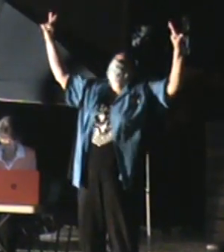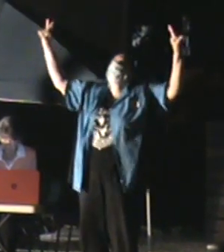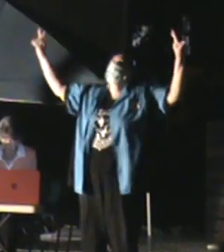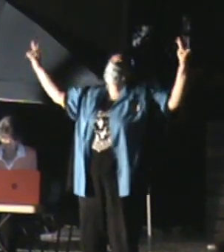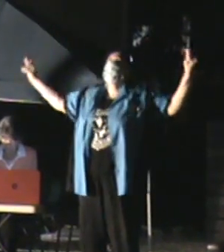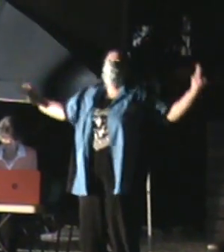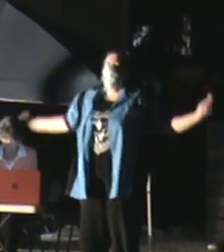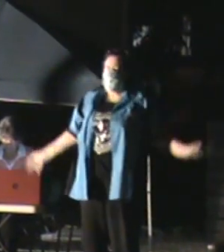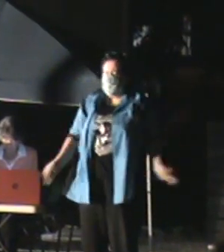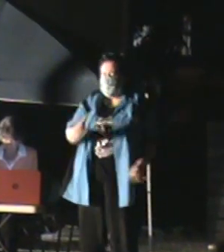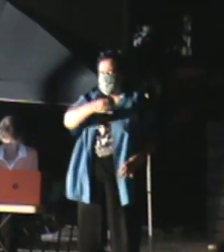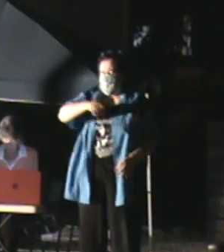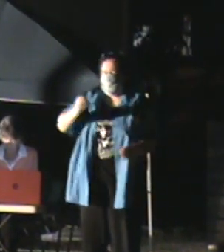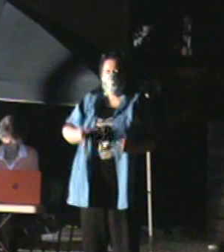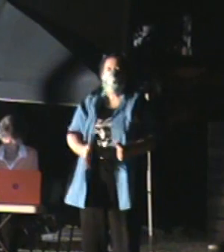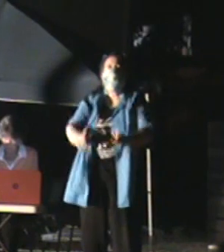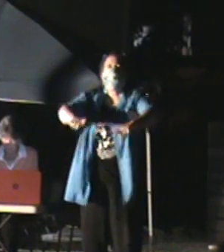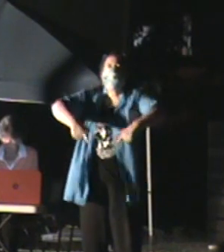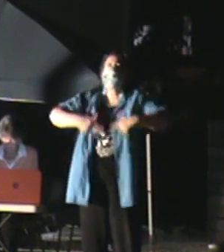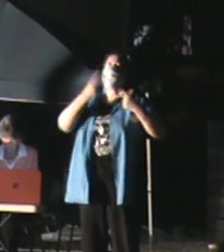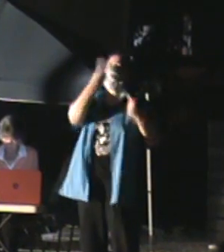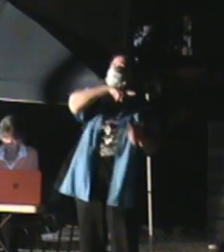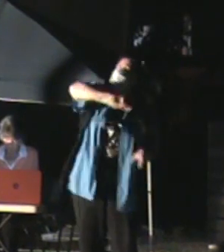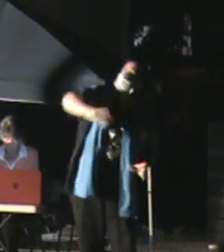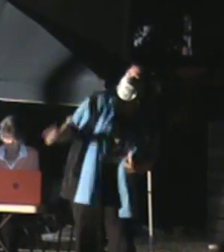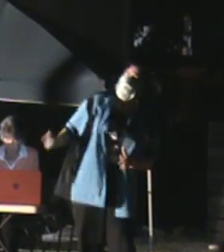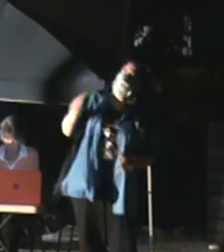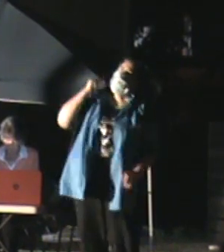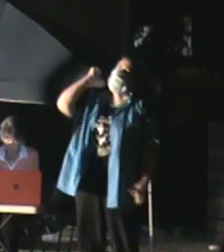But will you live to see tomorrow?